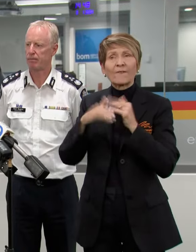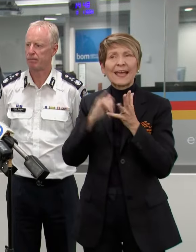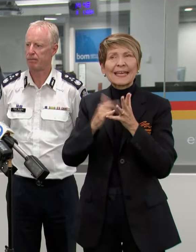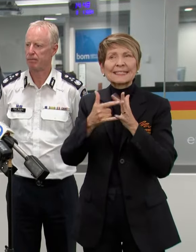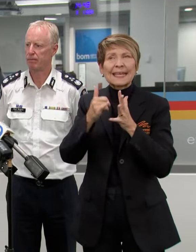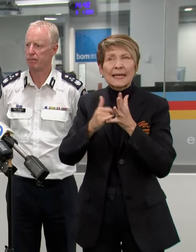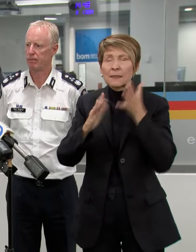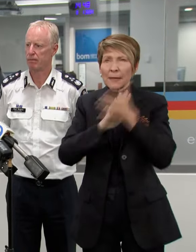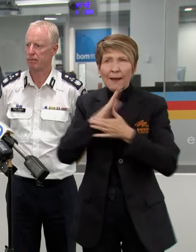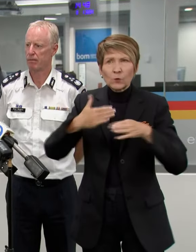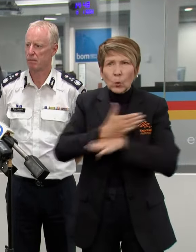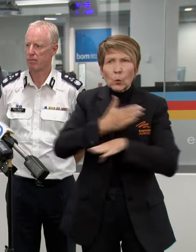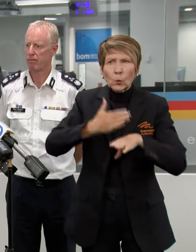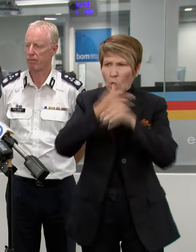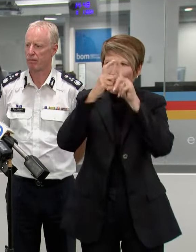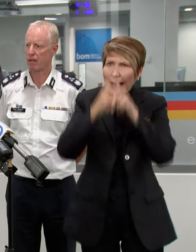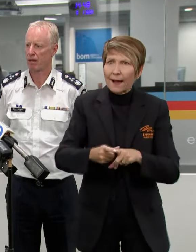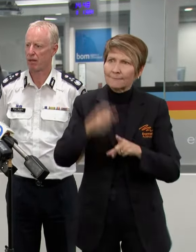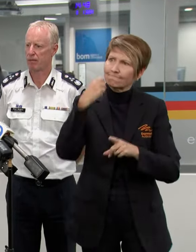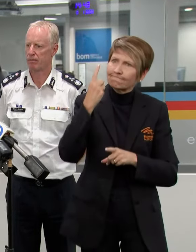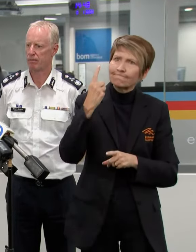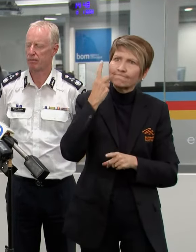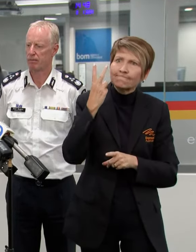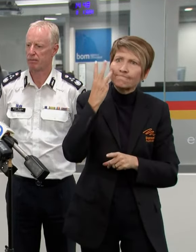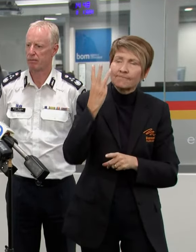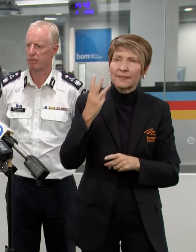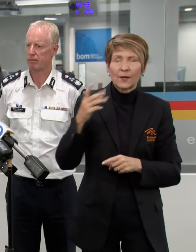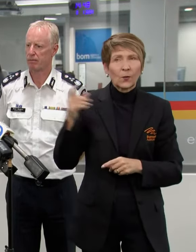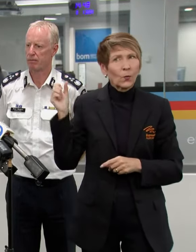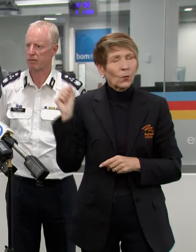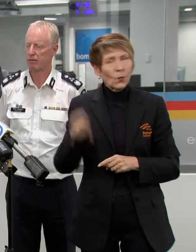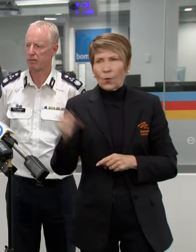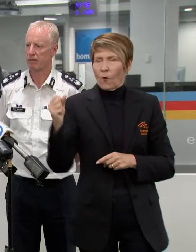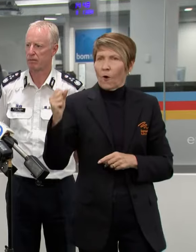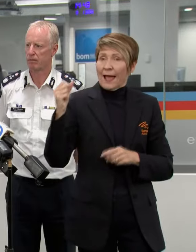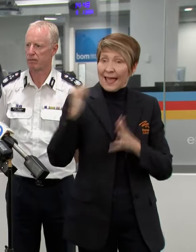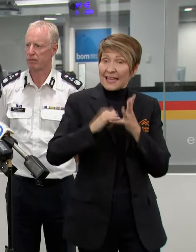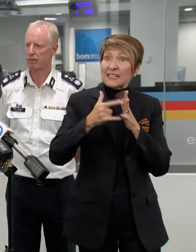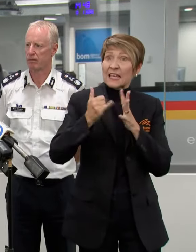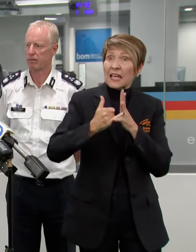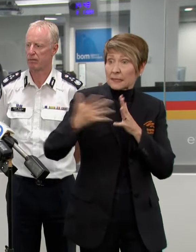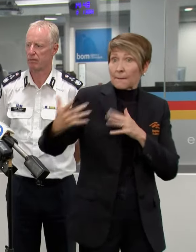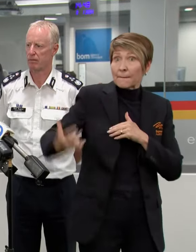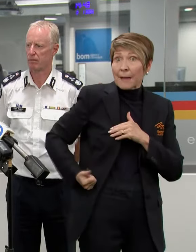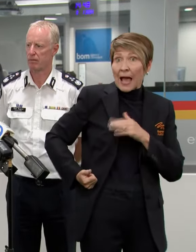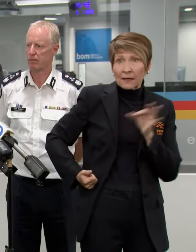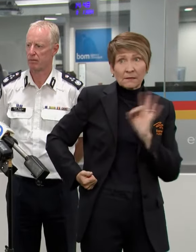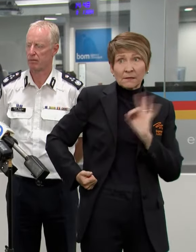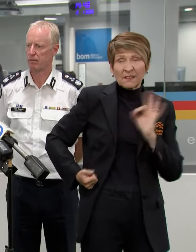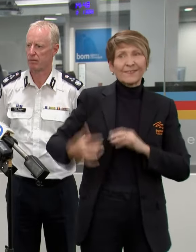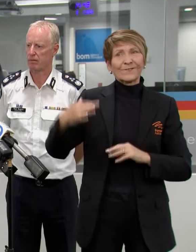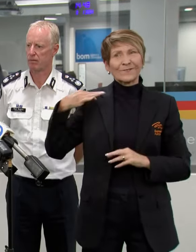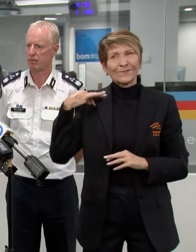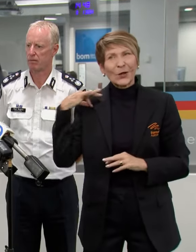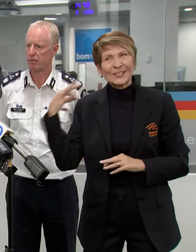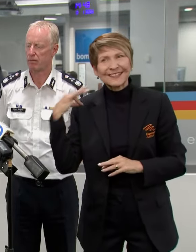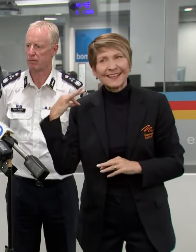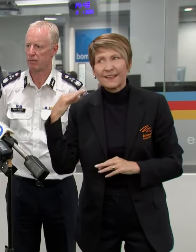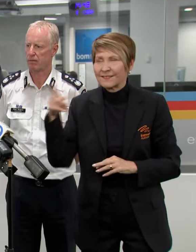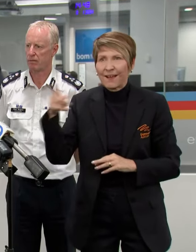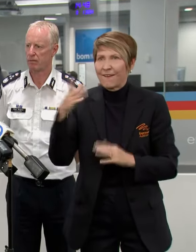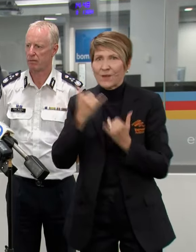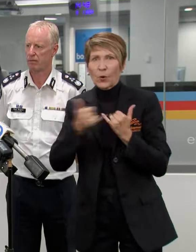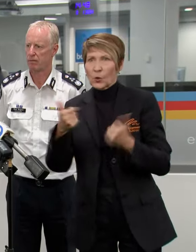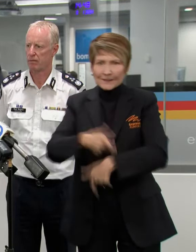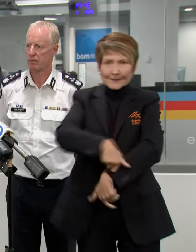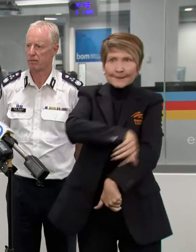the next year? Yes, we've got excellent take up by our SES volunteers right across the state in responding to this emergency, but they're